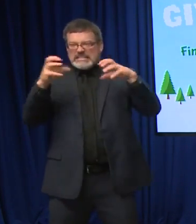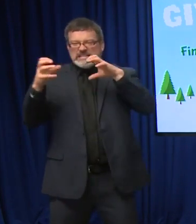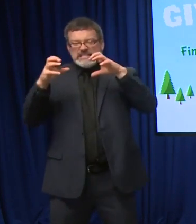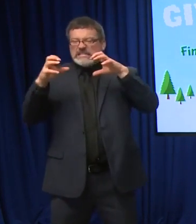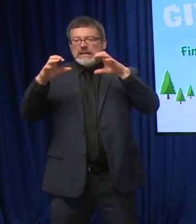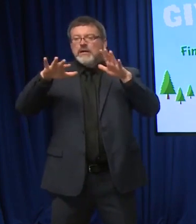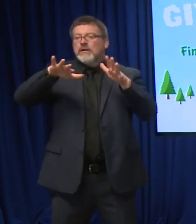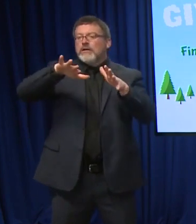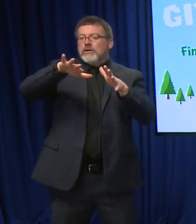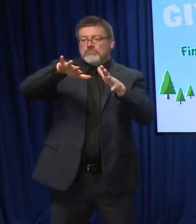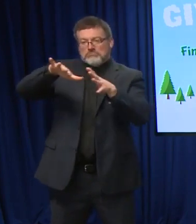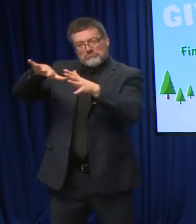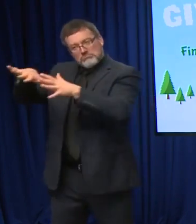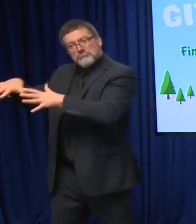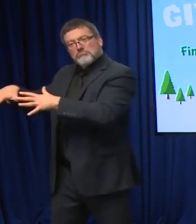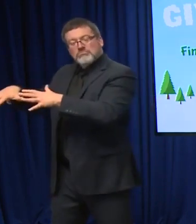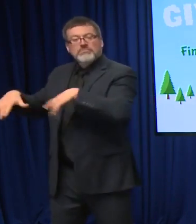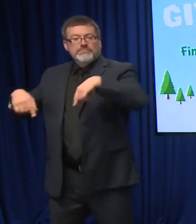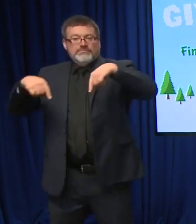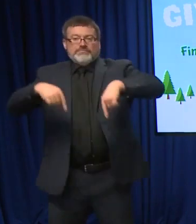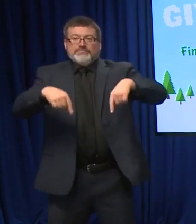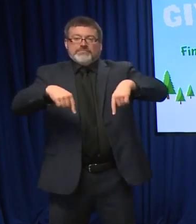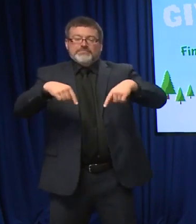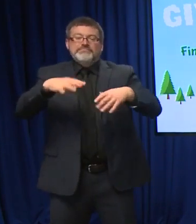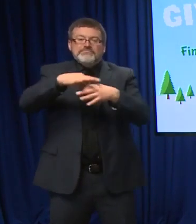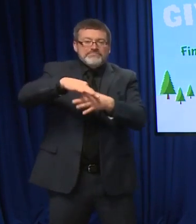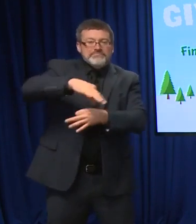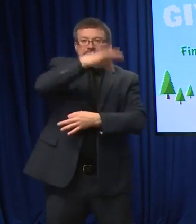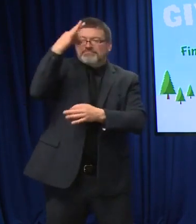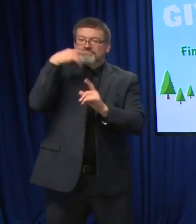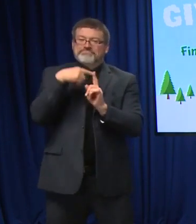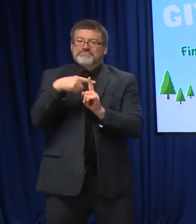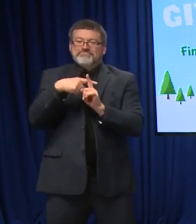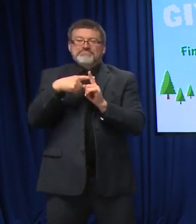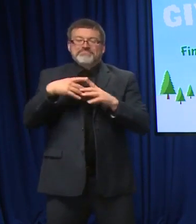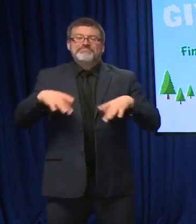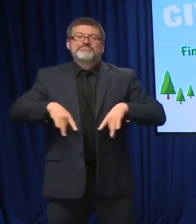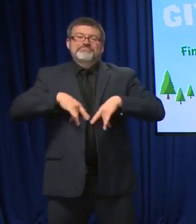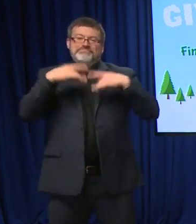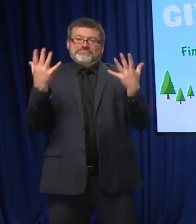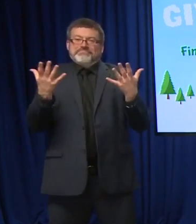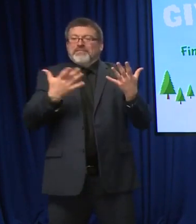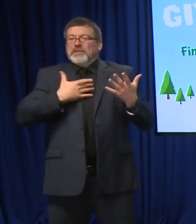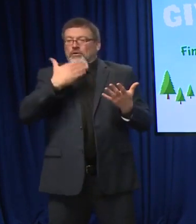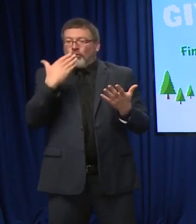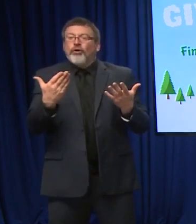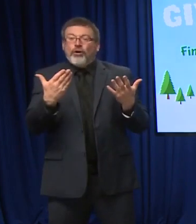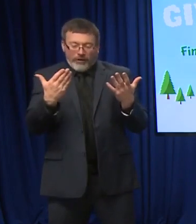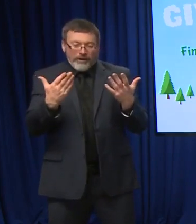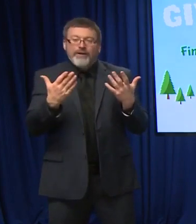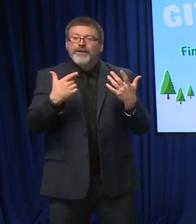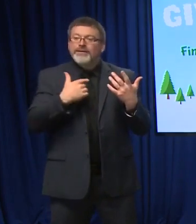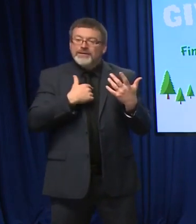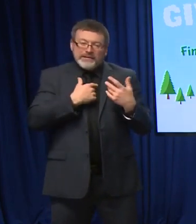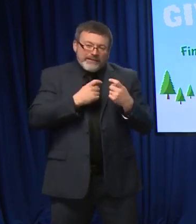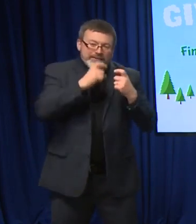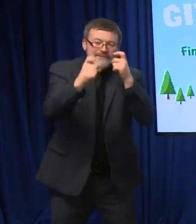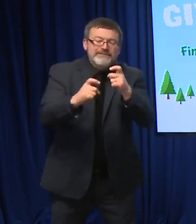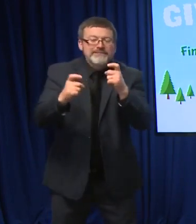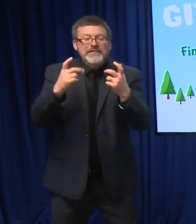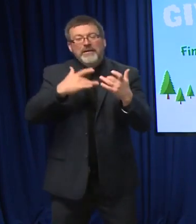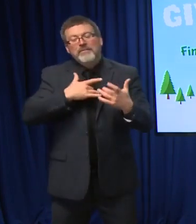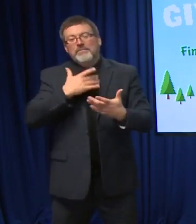but it really is a time to sit back. I think take a beat, take a breath, and remember what we do have to be grateful for, and any